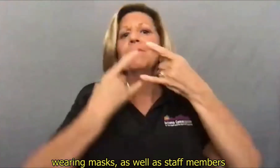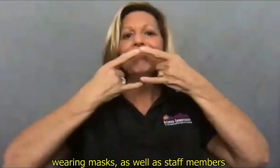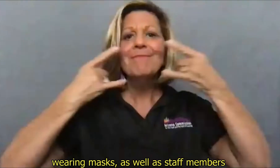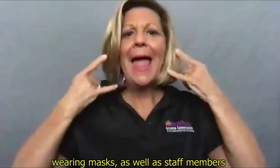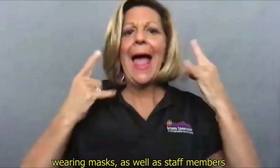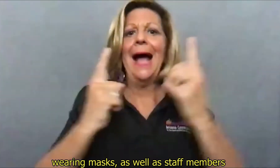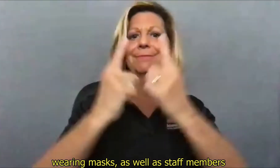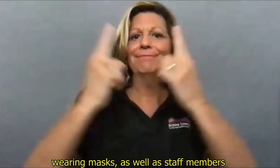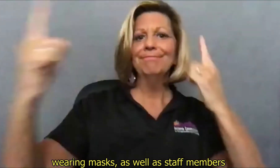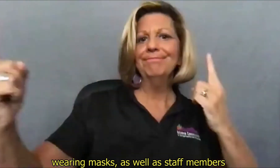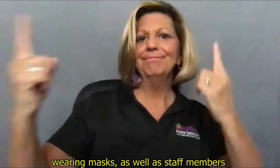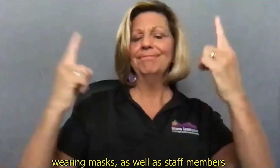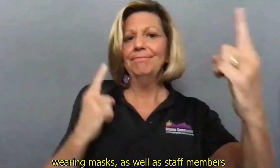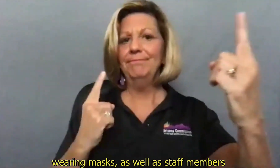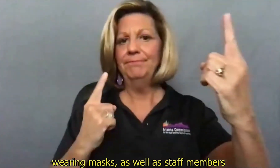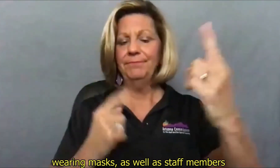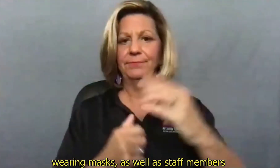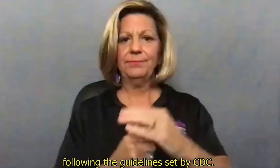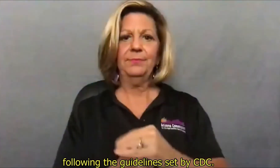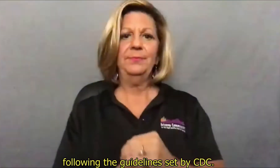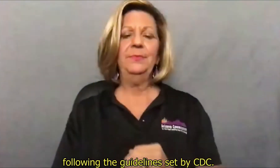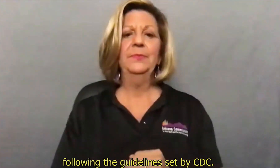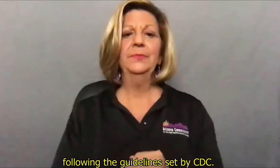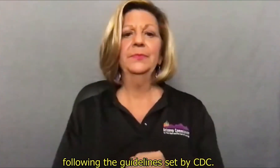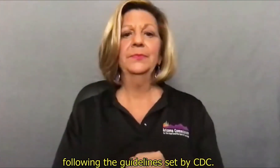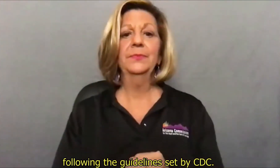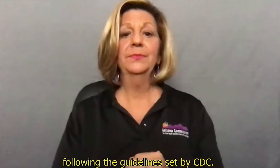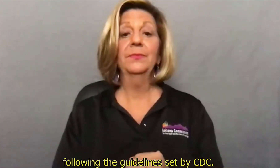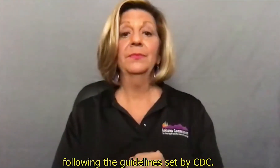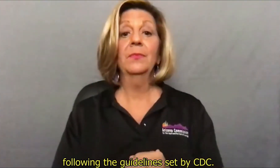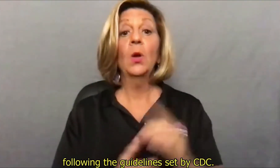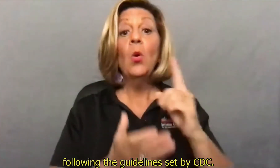masks, as well as staff members following the guidelines set by CDC.